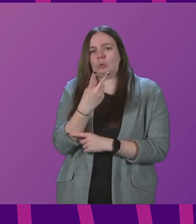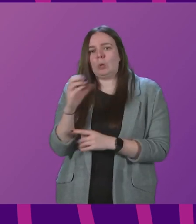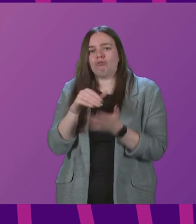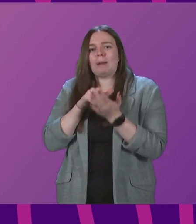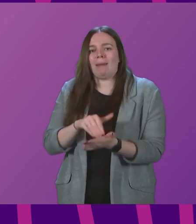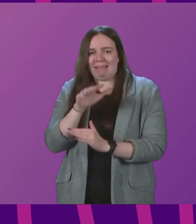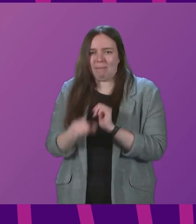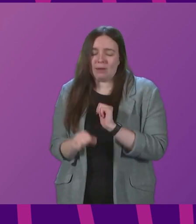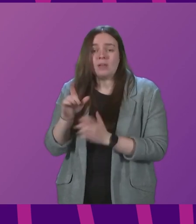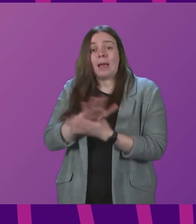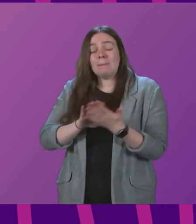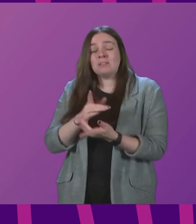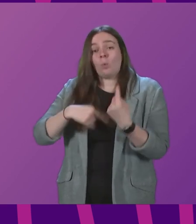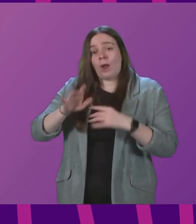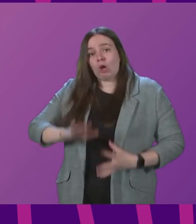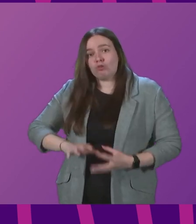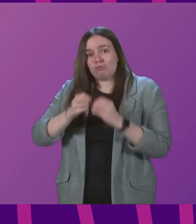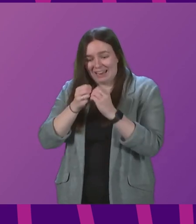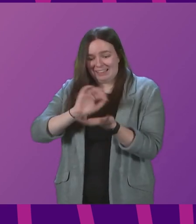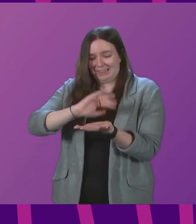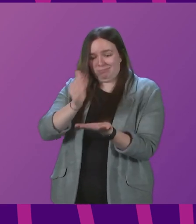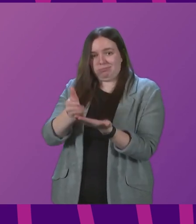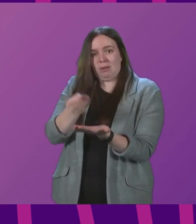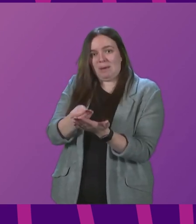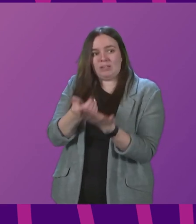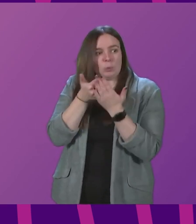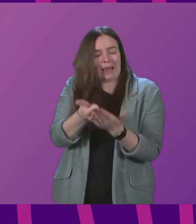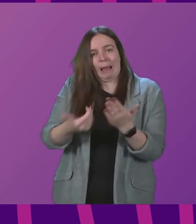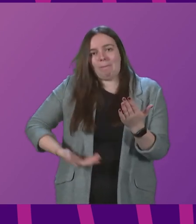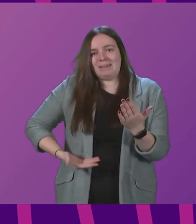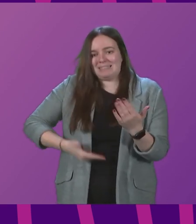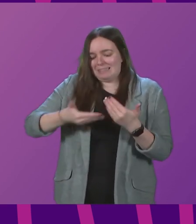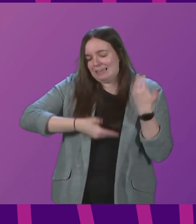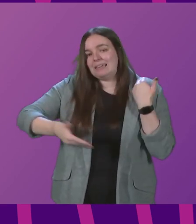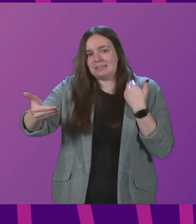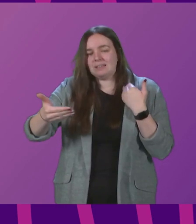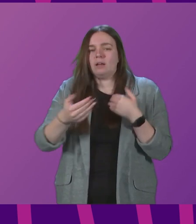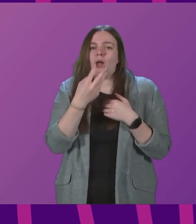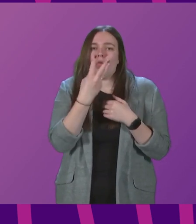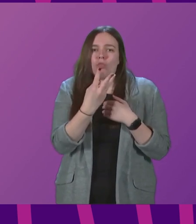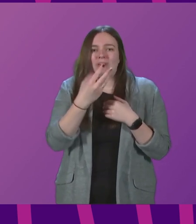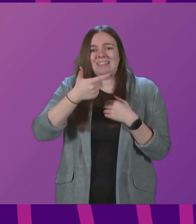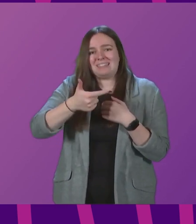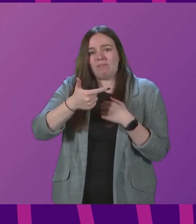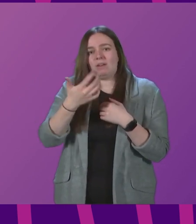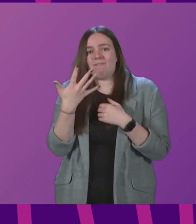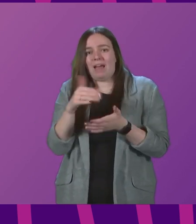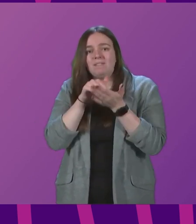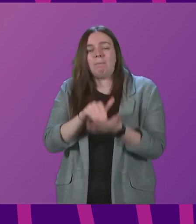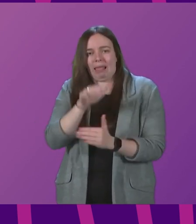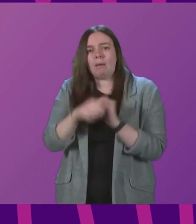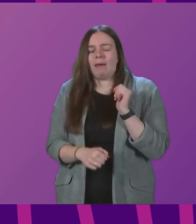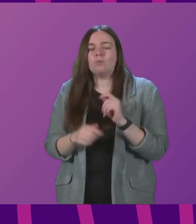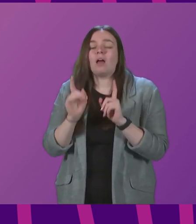That means that we are creating a pot of money to help businesses over the next period of £375 million.